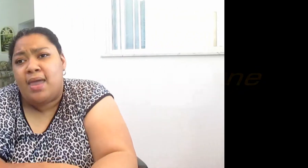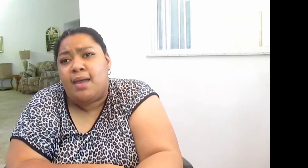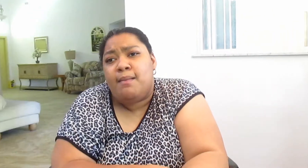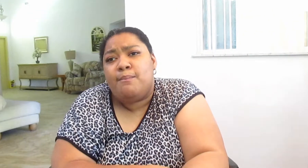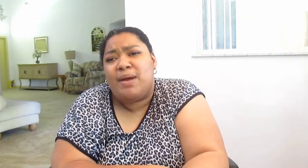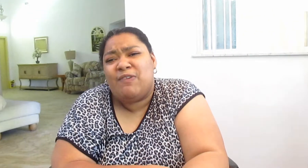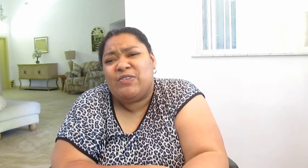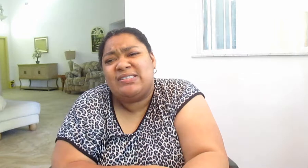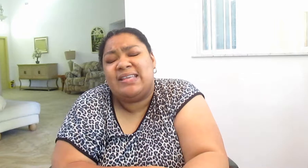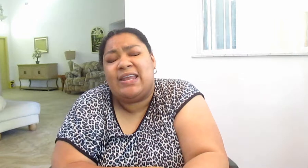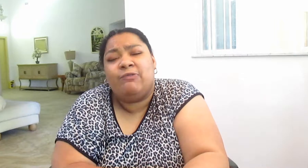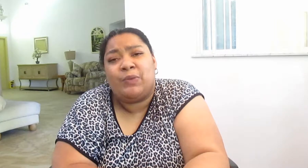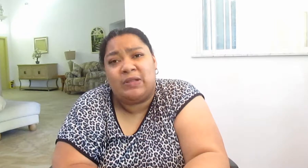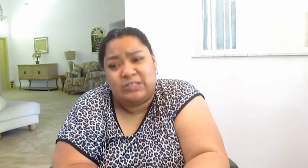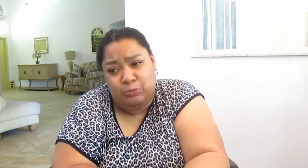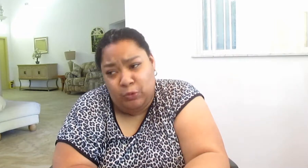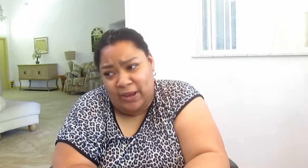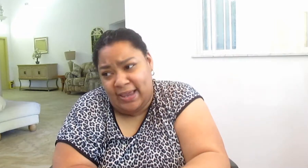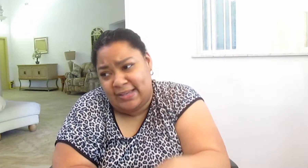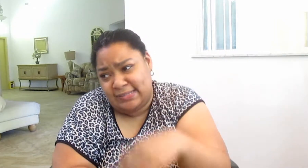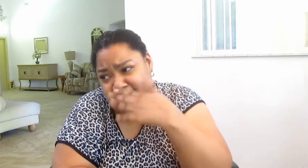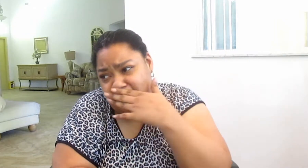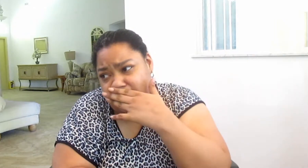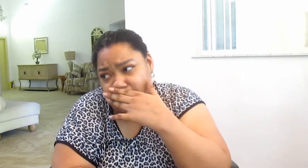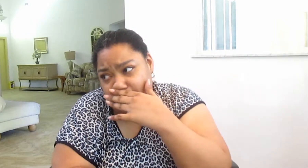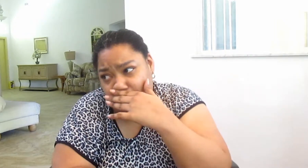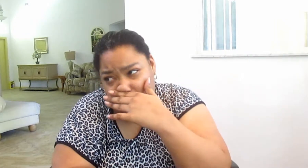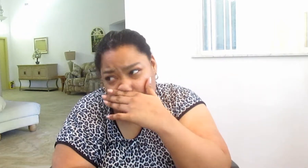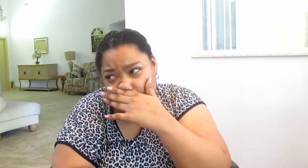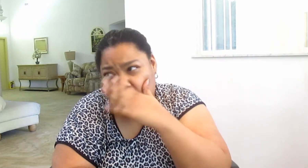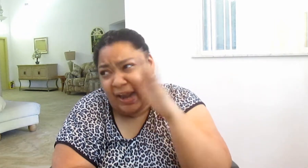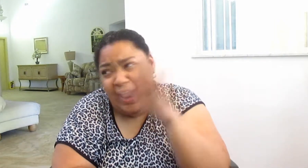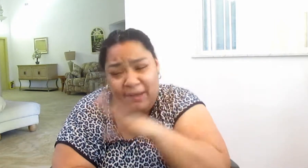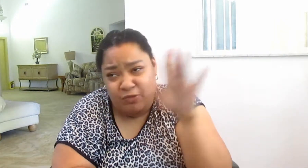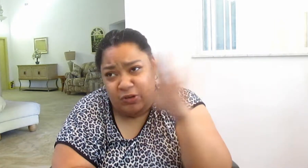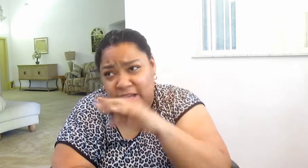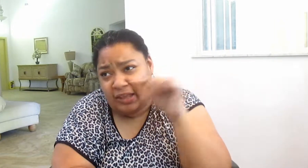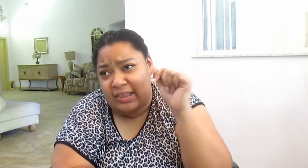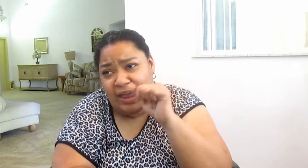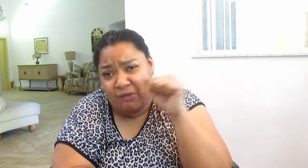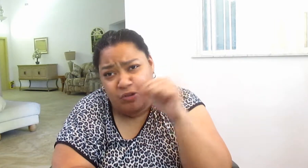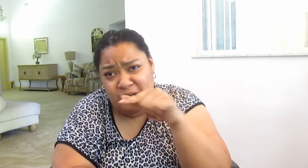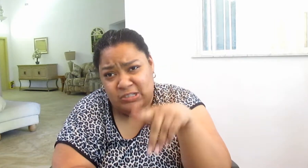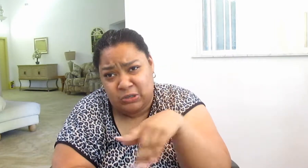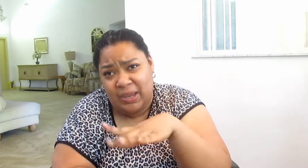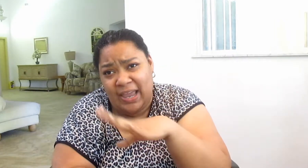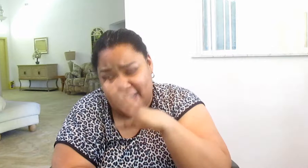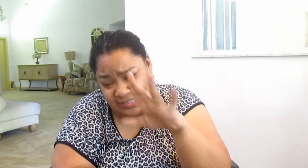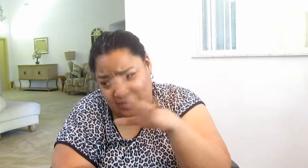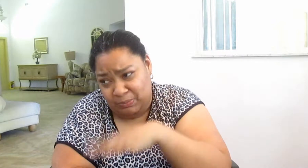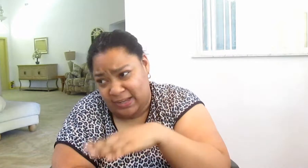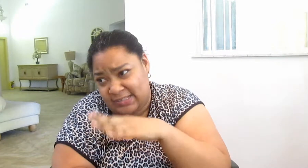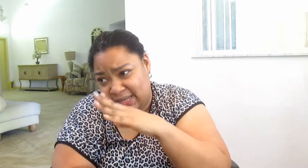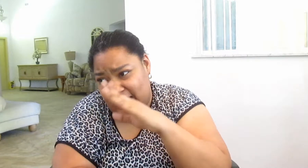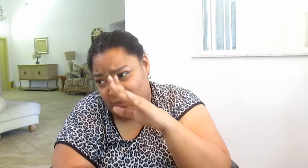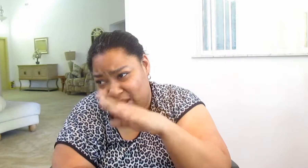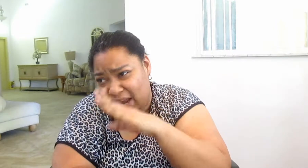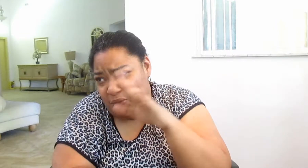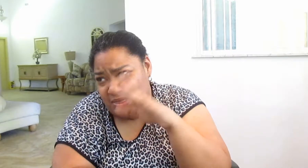My favorite scene from Collision Point is the part where after the rescue has taken place and everything